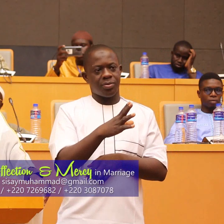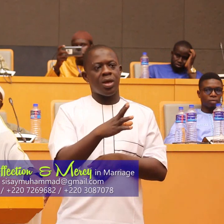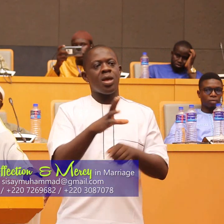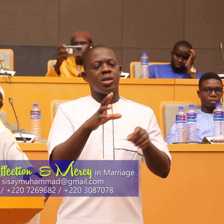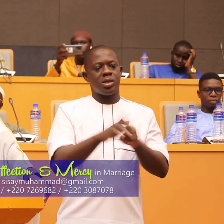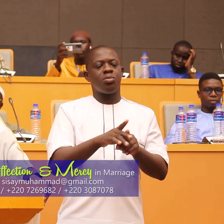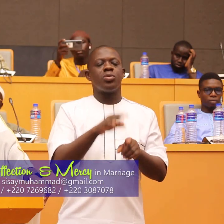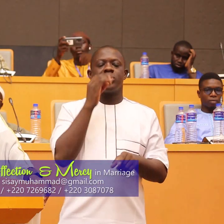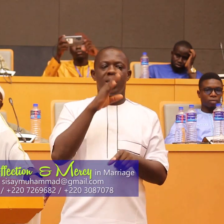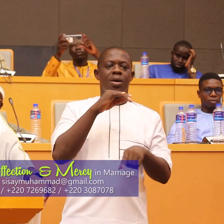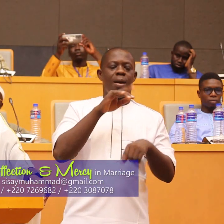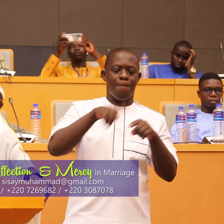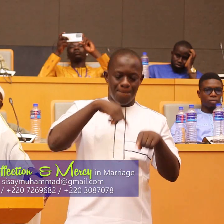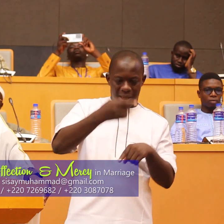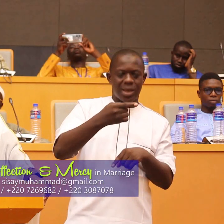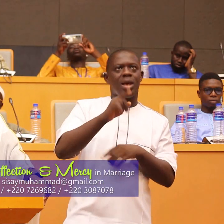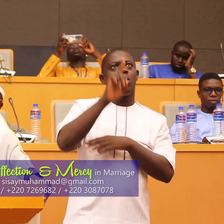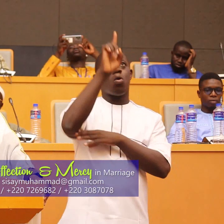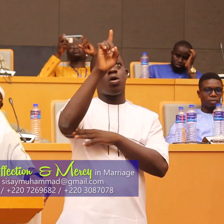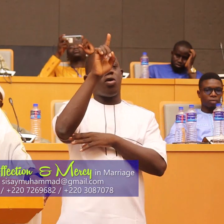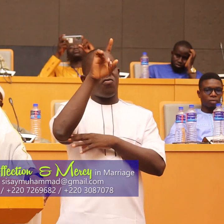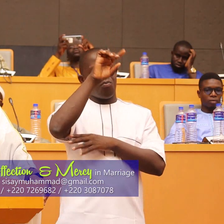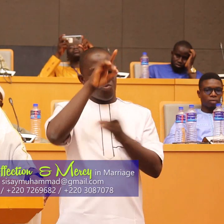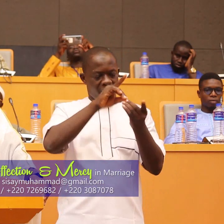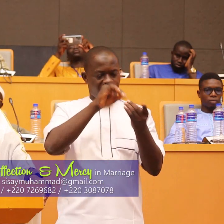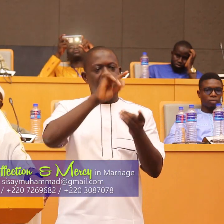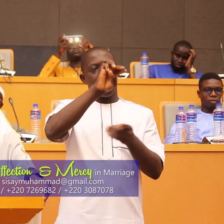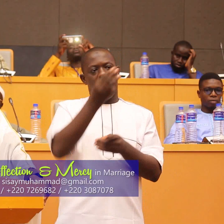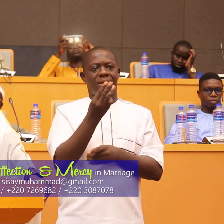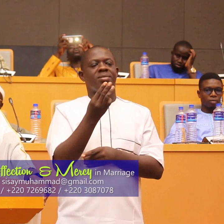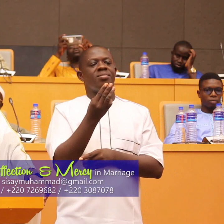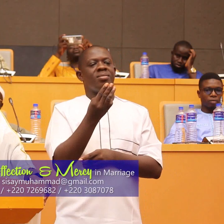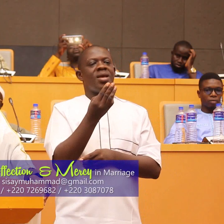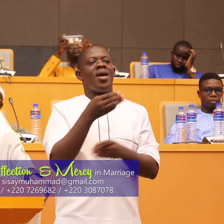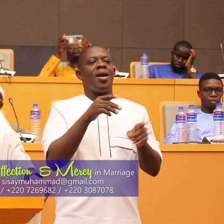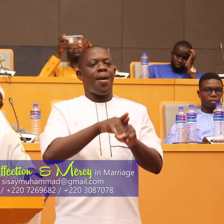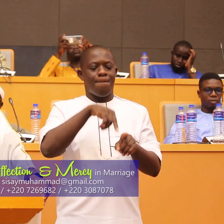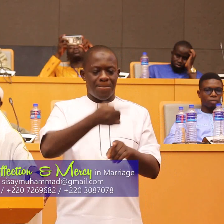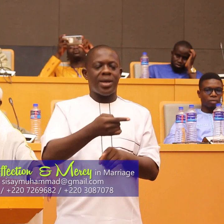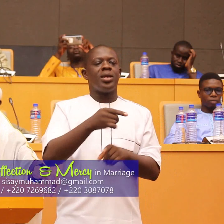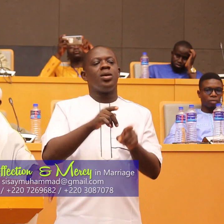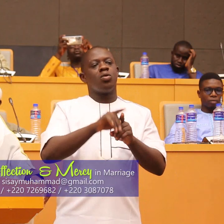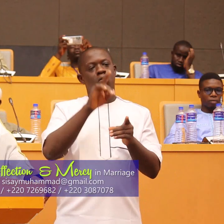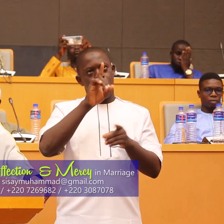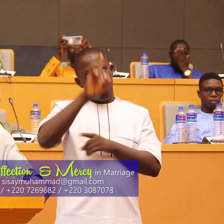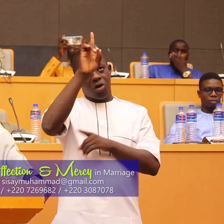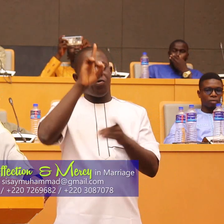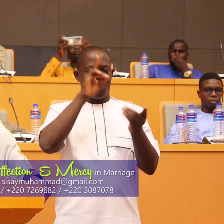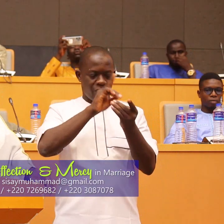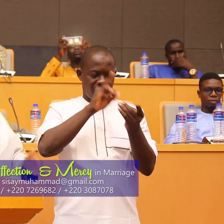muhammad by the lord of muhammad he always mentioned I mean she always mentioned her husband's name